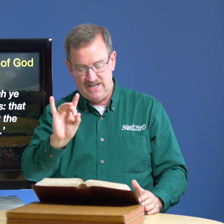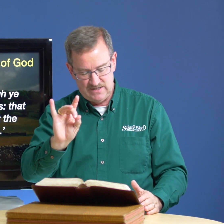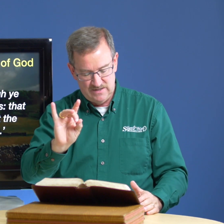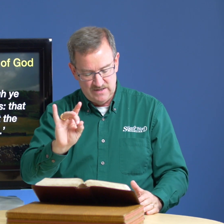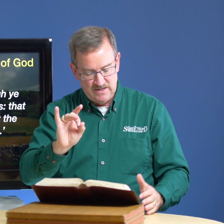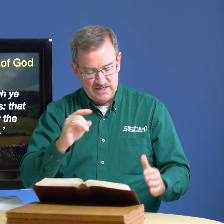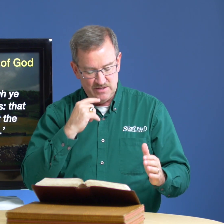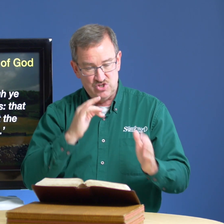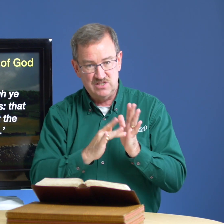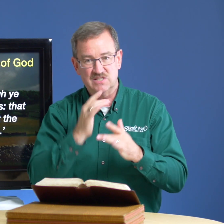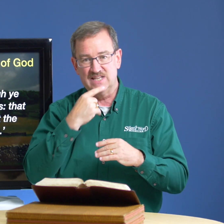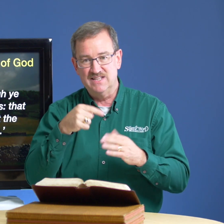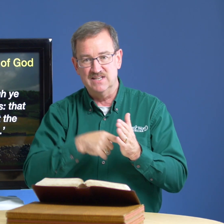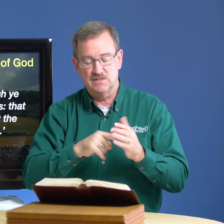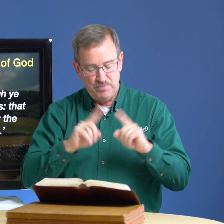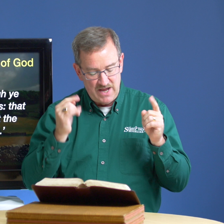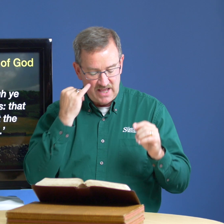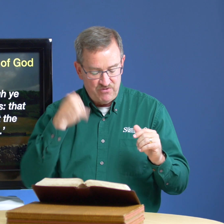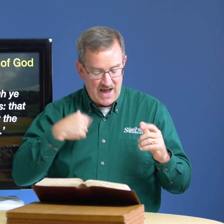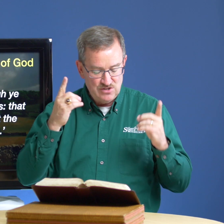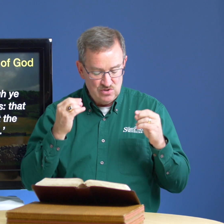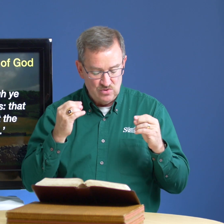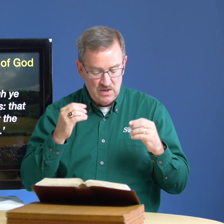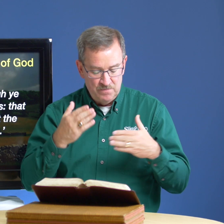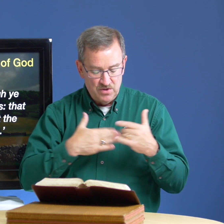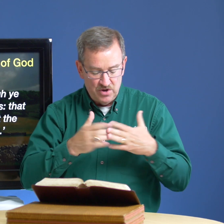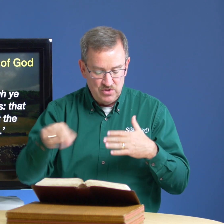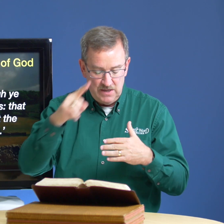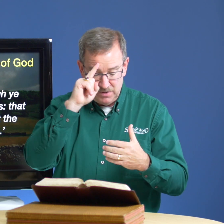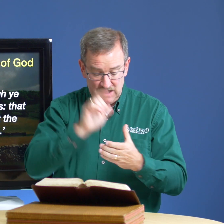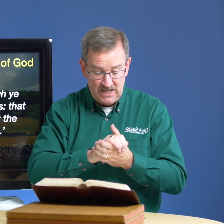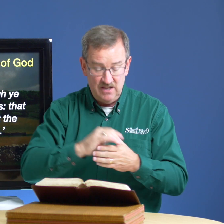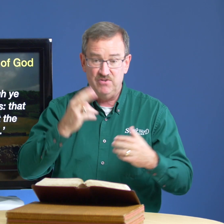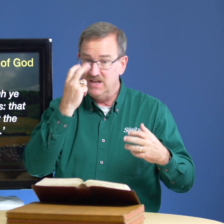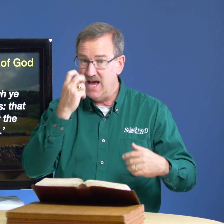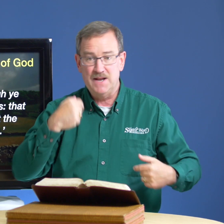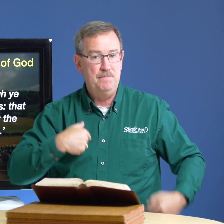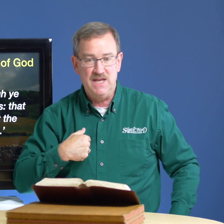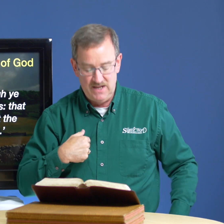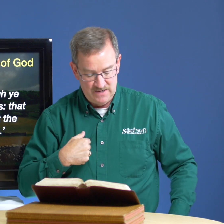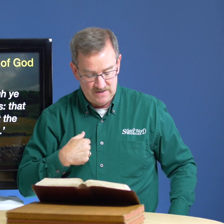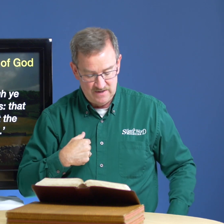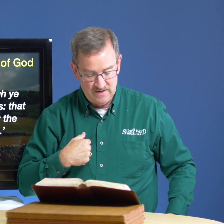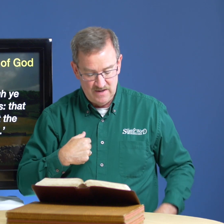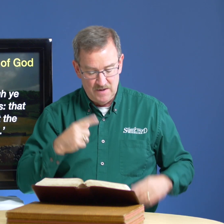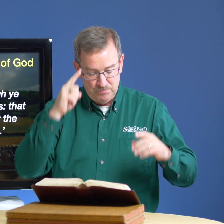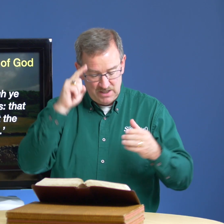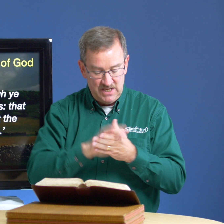jesus said this but if i do though ye believe not me believe